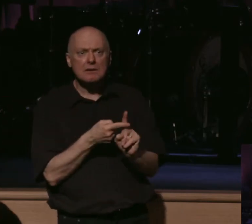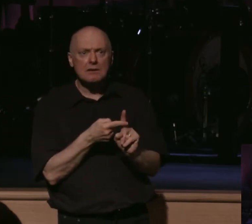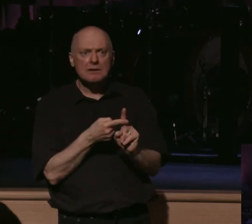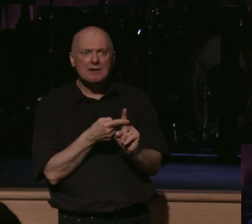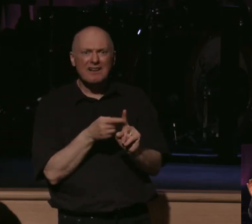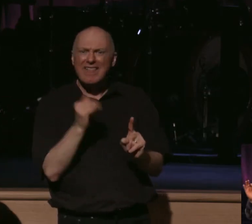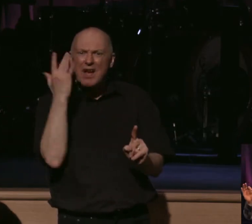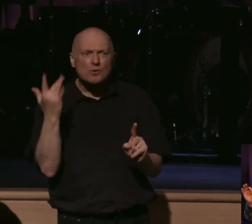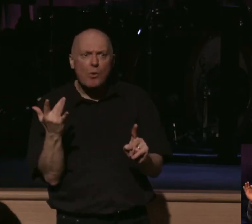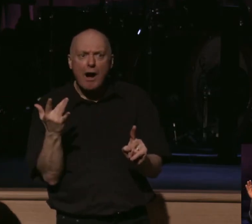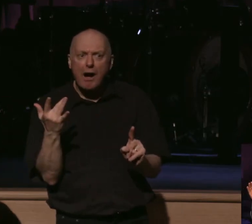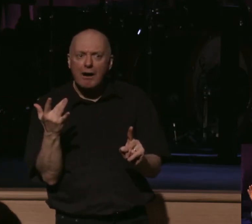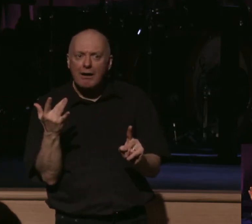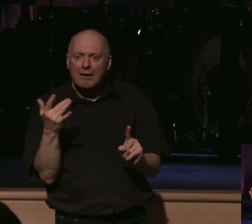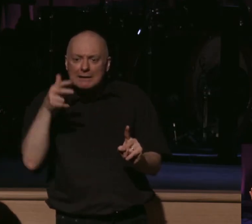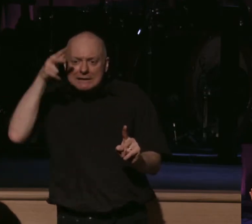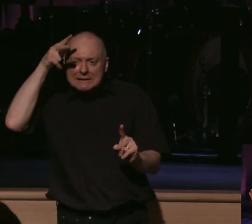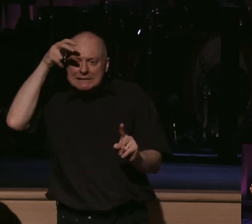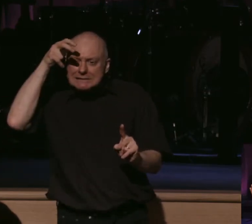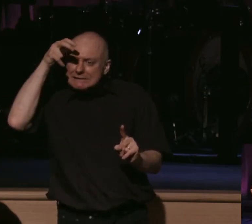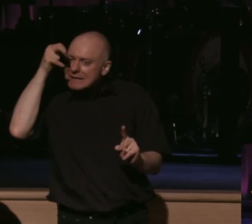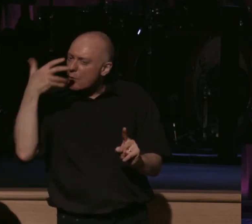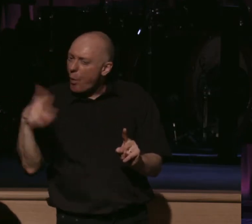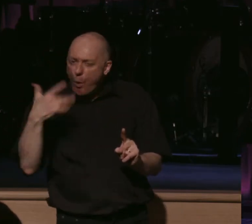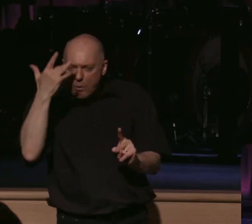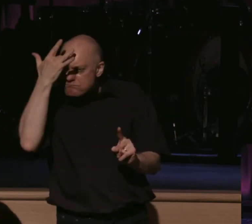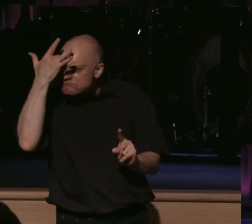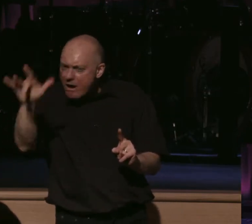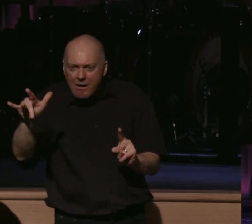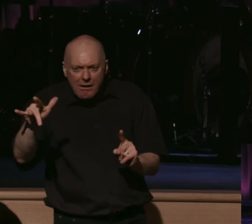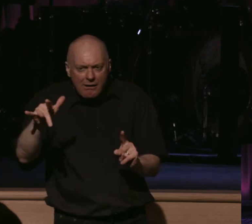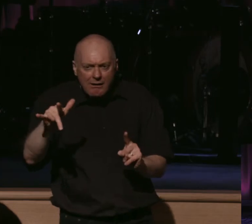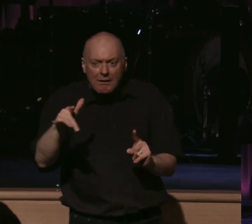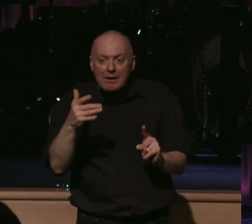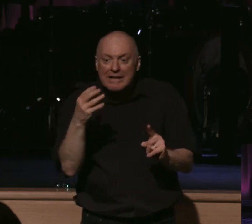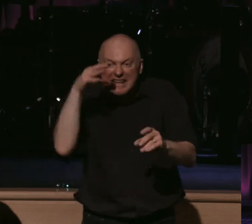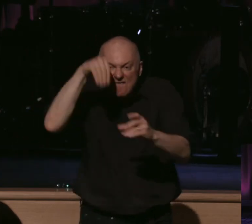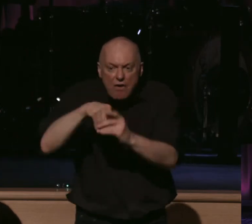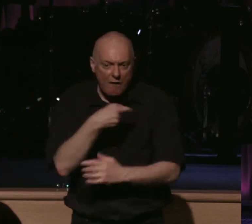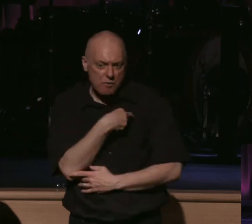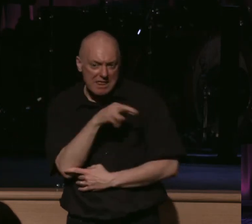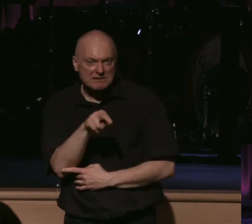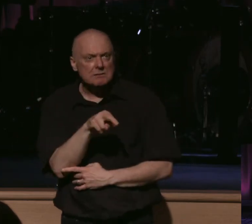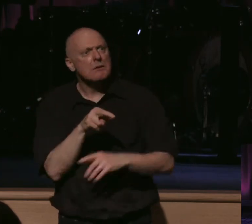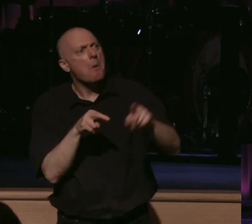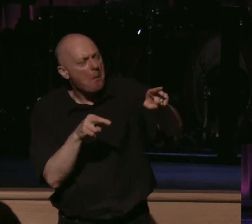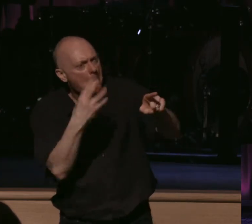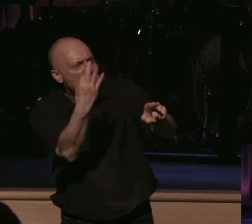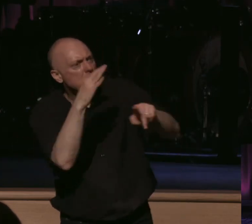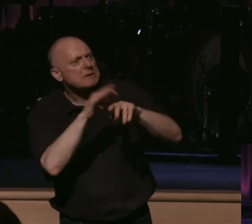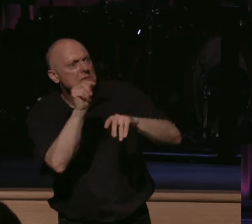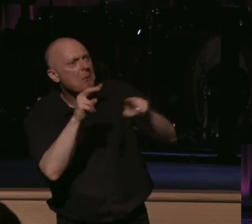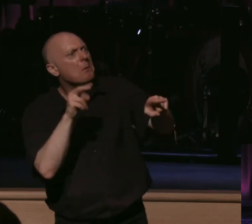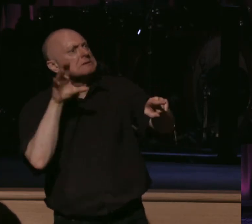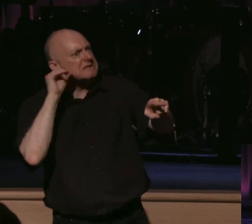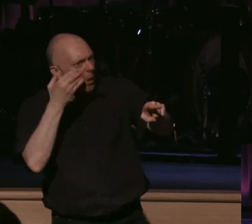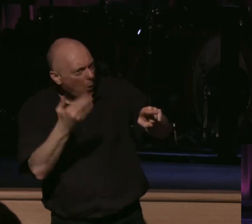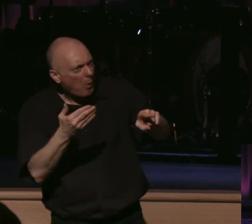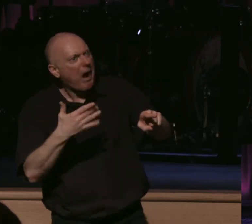that's what's so subtle about the enemy and the satanic origins of so many of these teachings. It sounds good. It seems to be right. It makes me feel better.